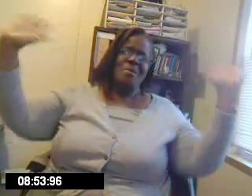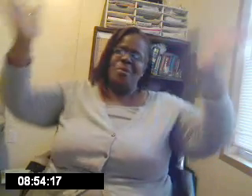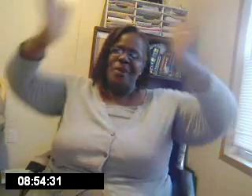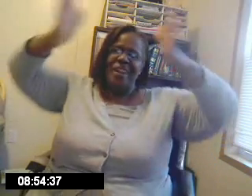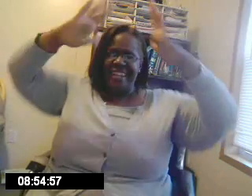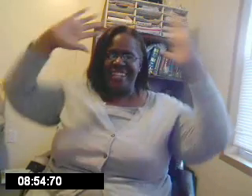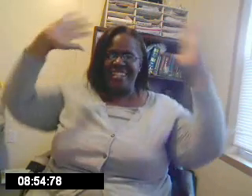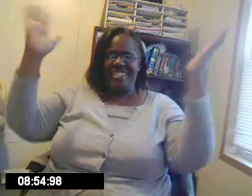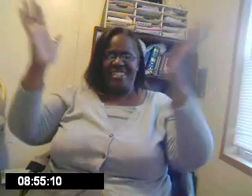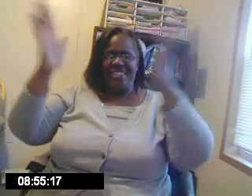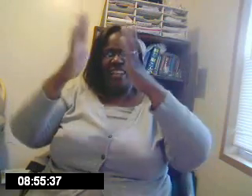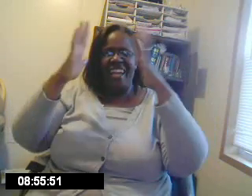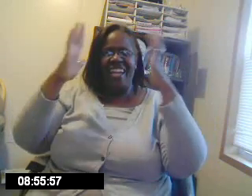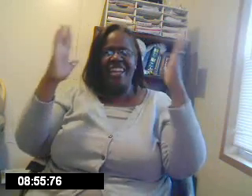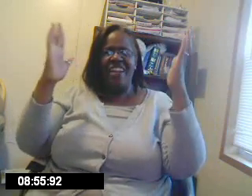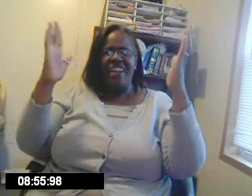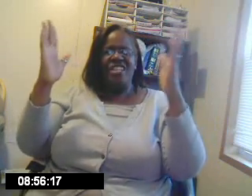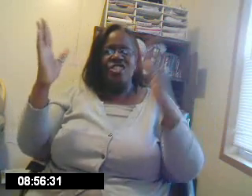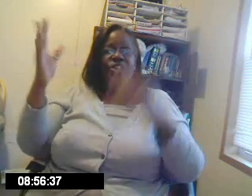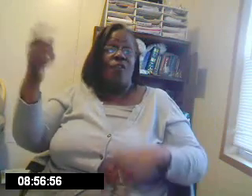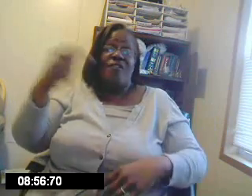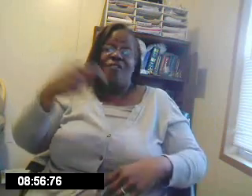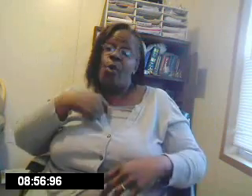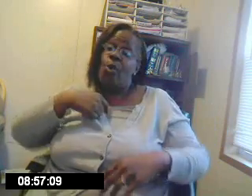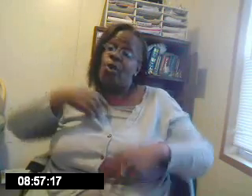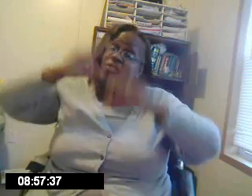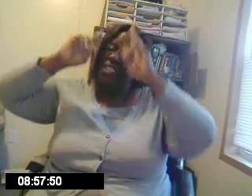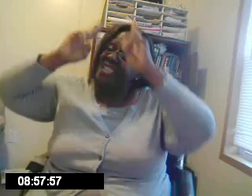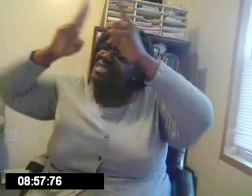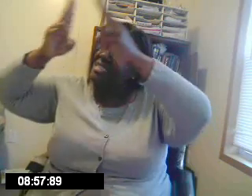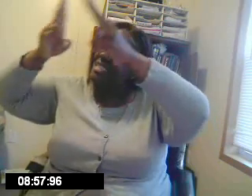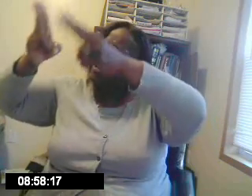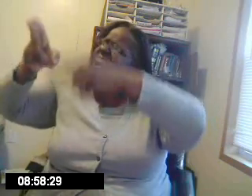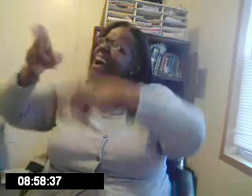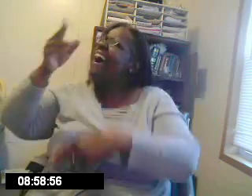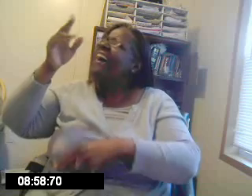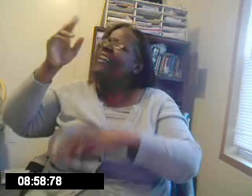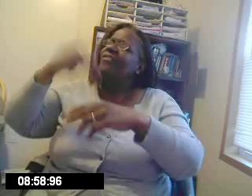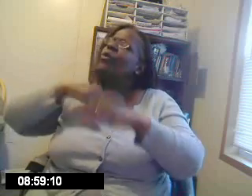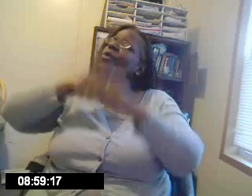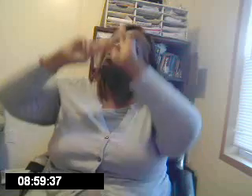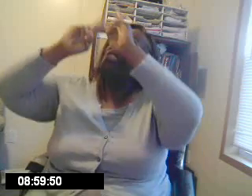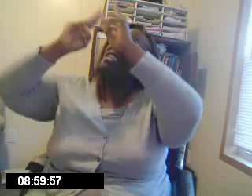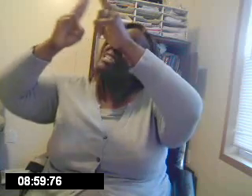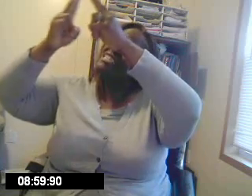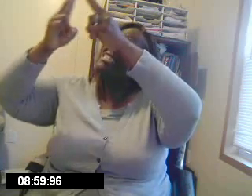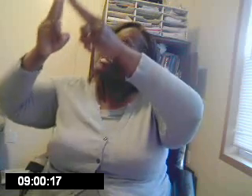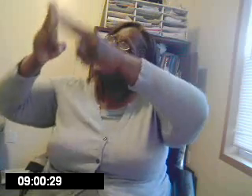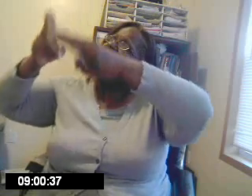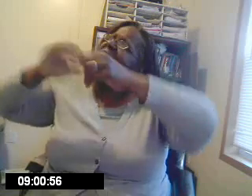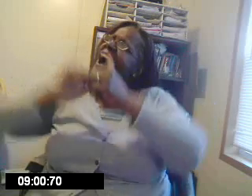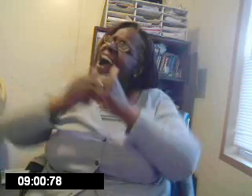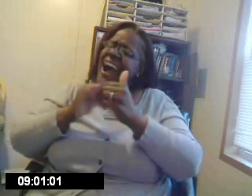Praise. Okay. So for this. For this. For I.